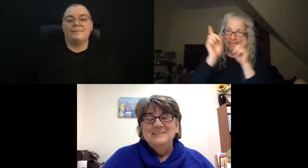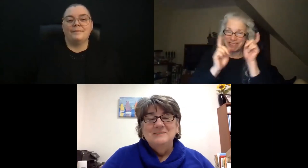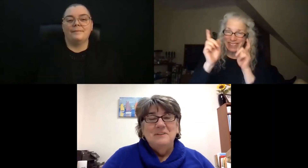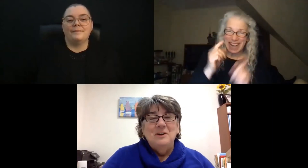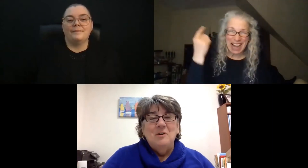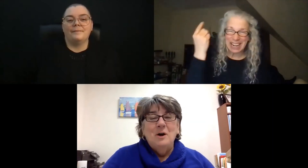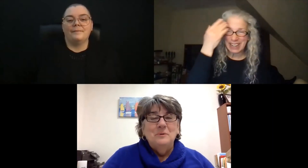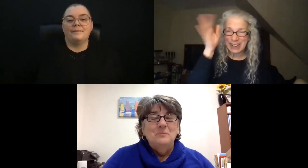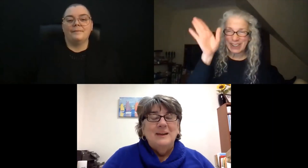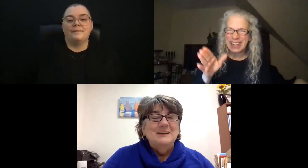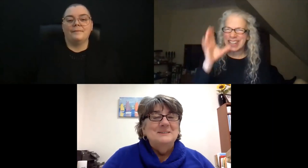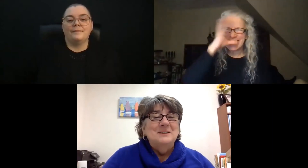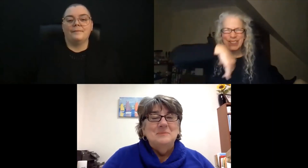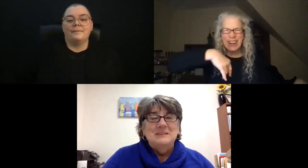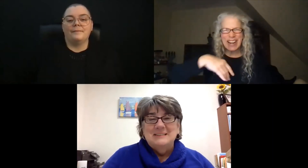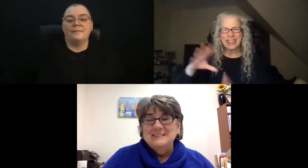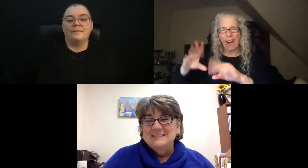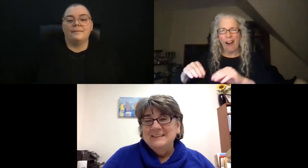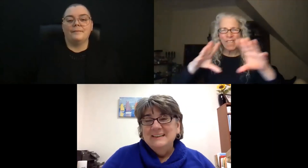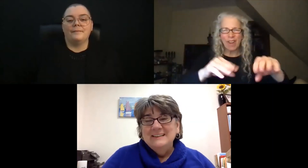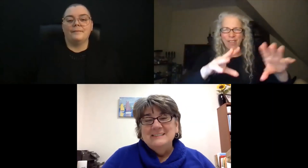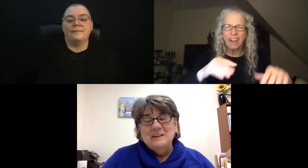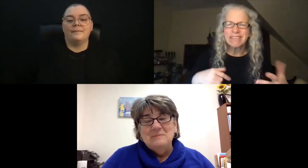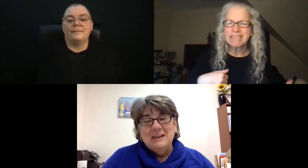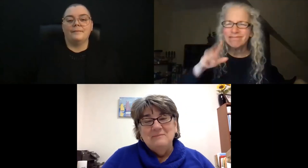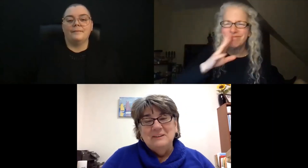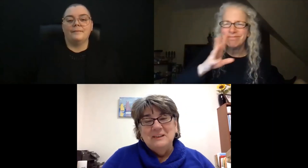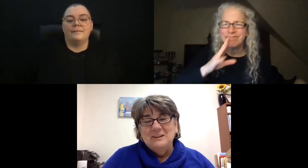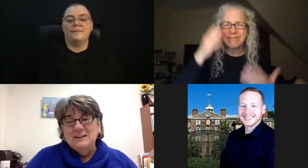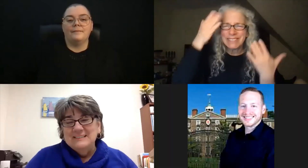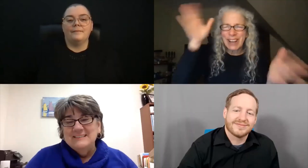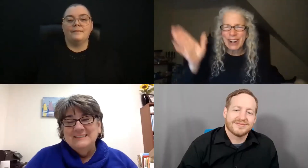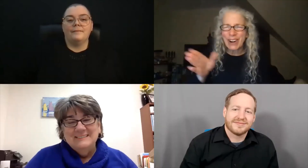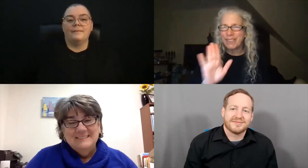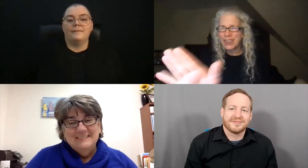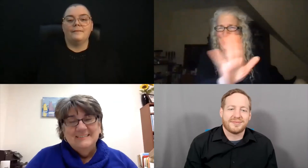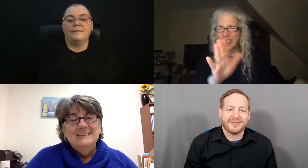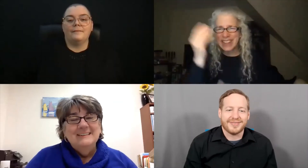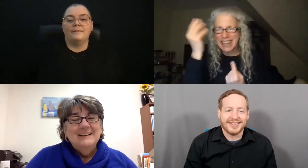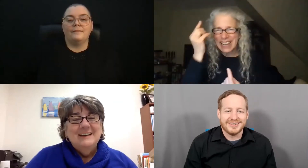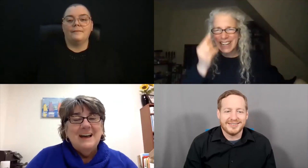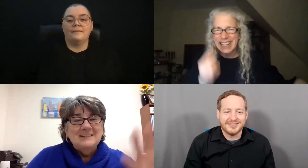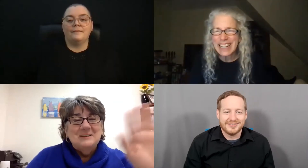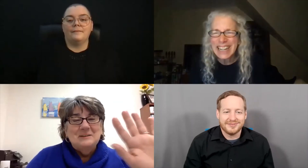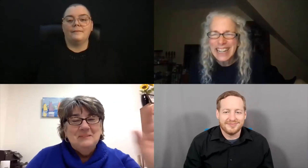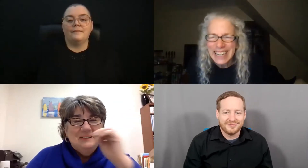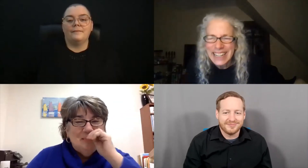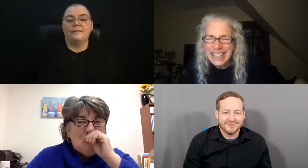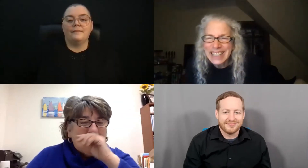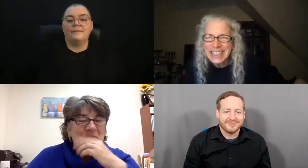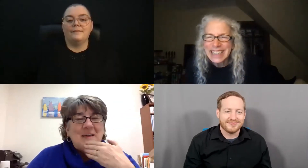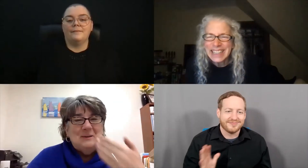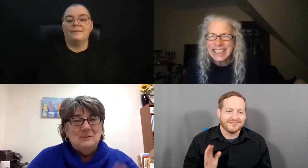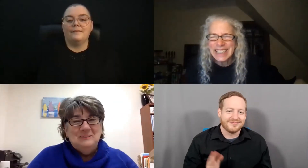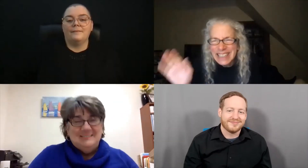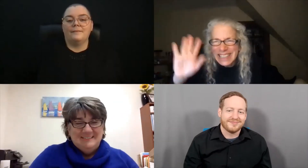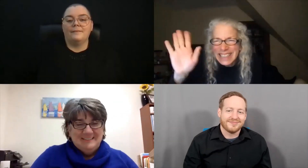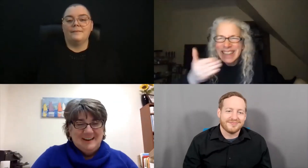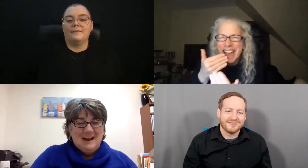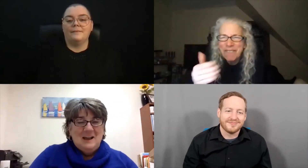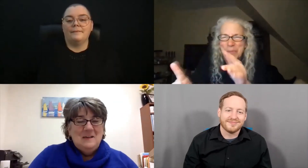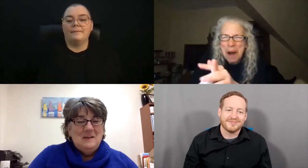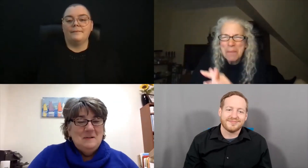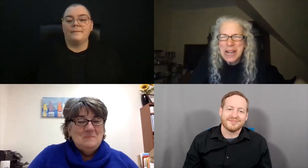This is a very awkward way to conduct business. Does anybody have any thoughts? Hi, Tim. Thank you.